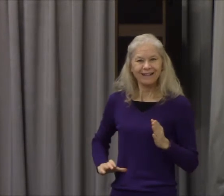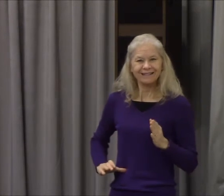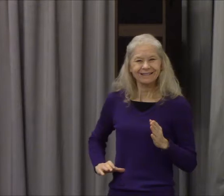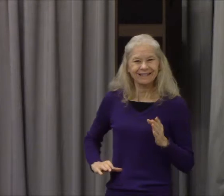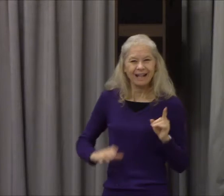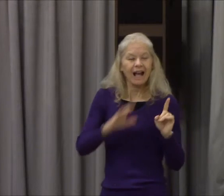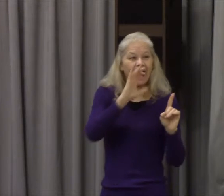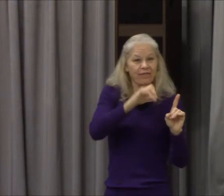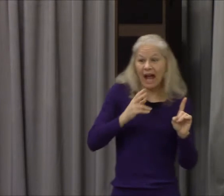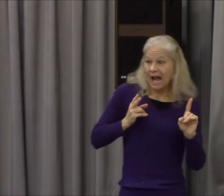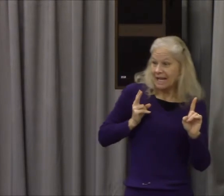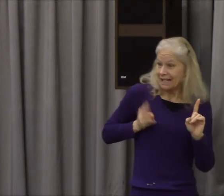following Christ